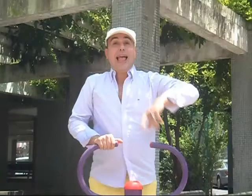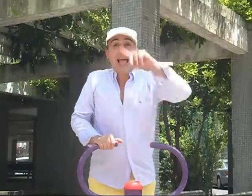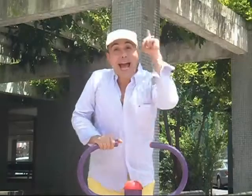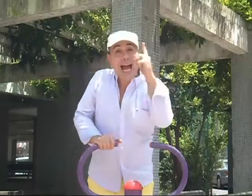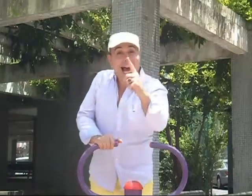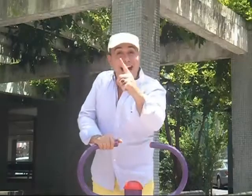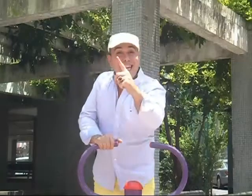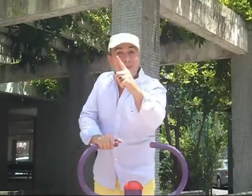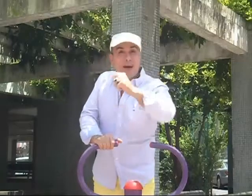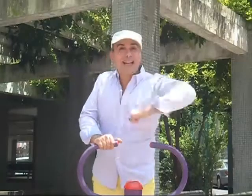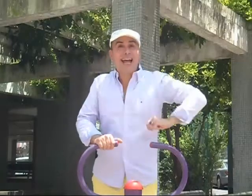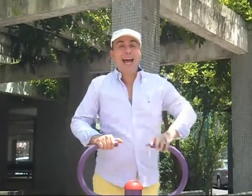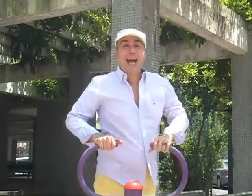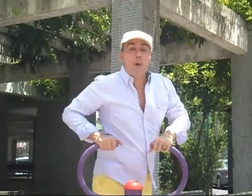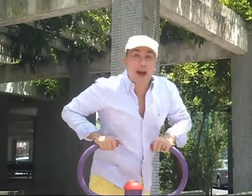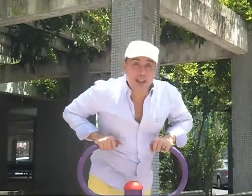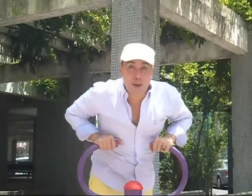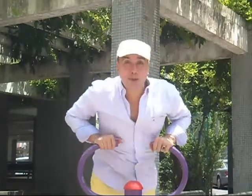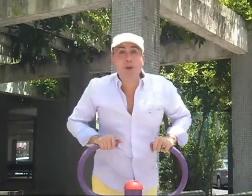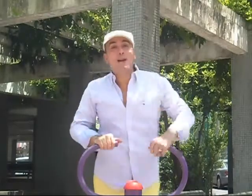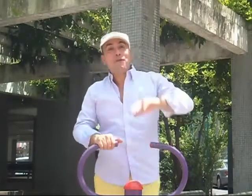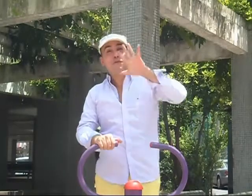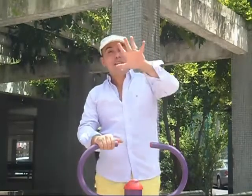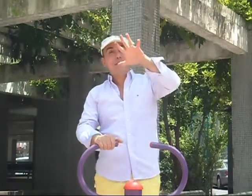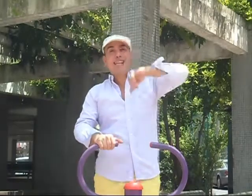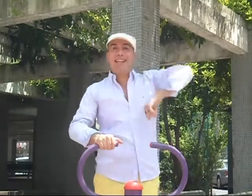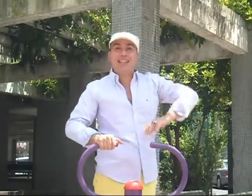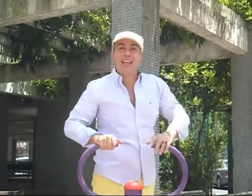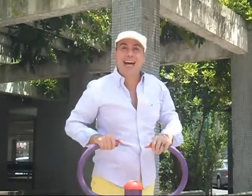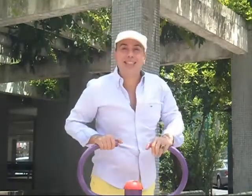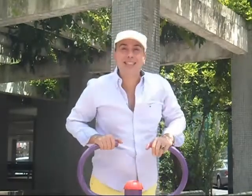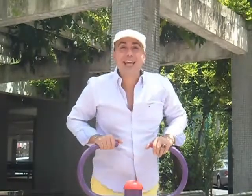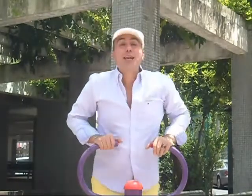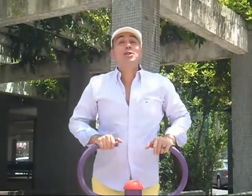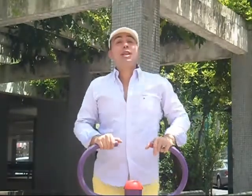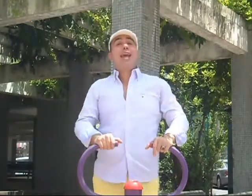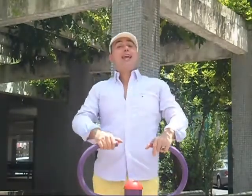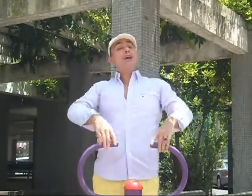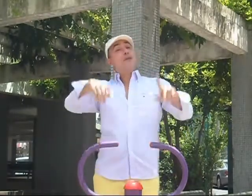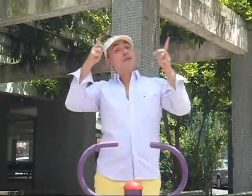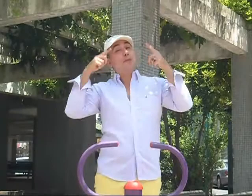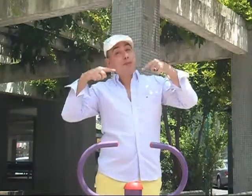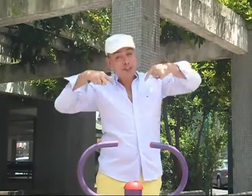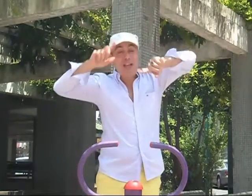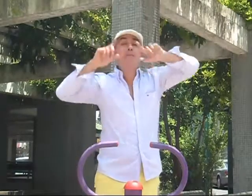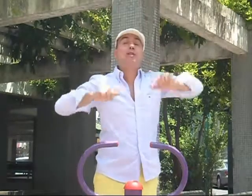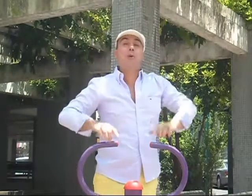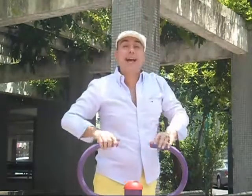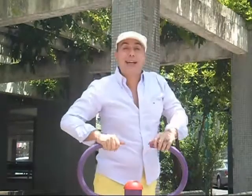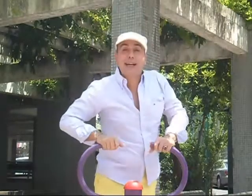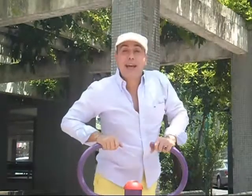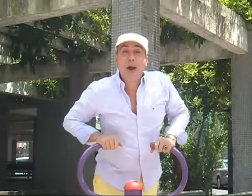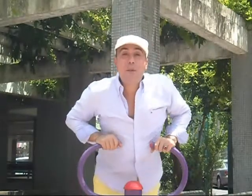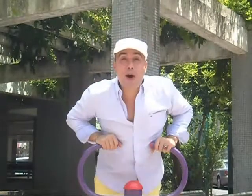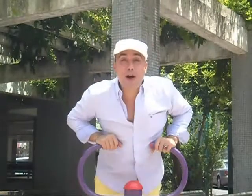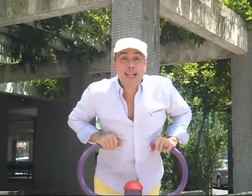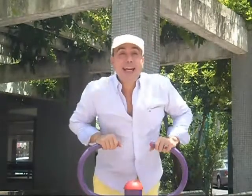Hi everyone! Welcome to our fifth cante class. Today, from the gym square, por